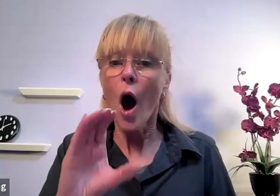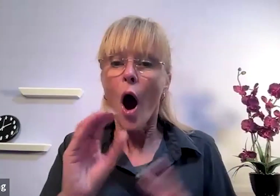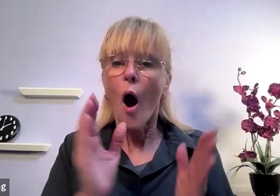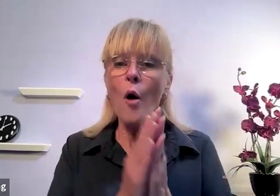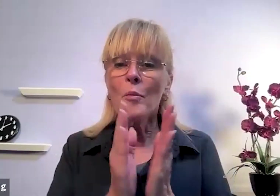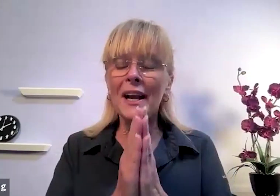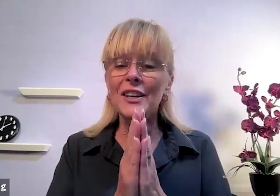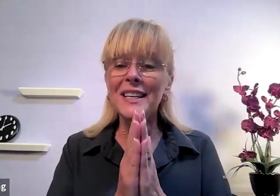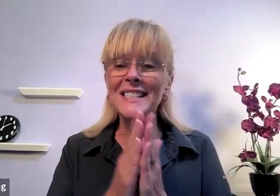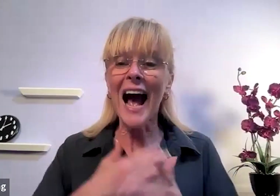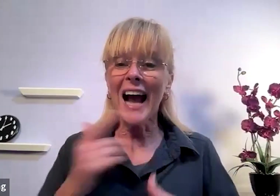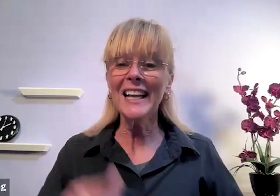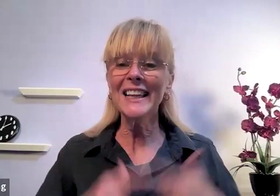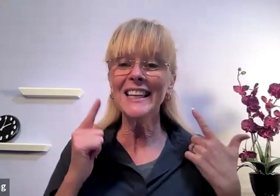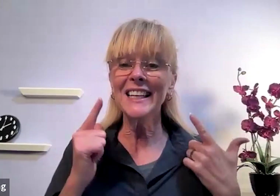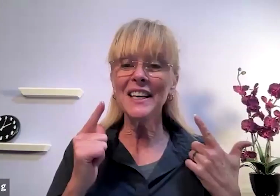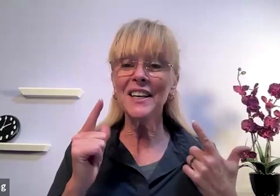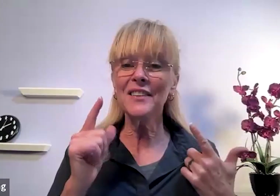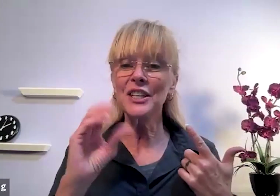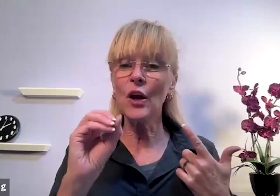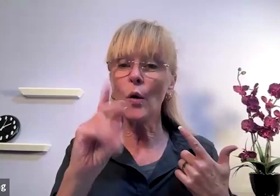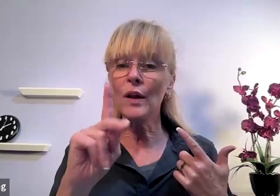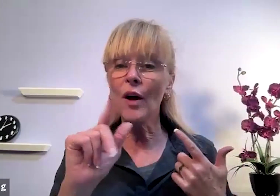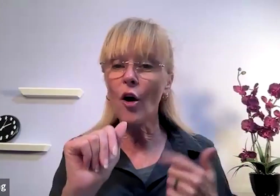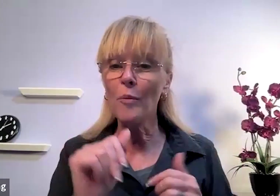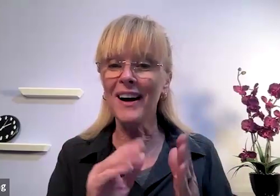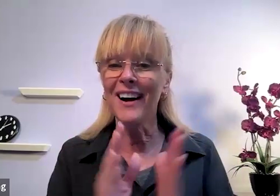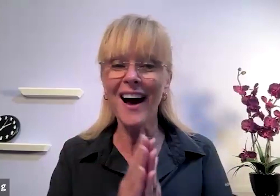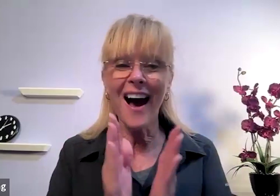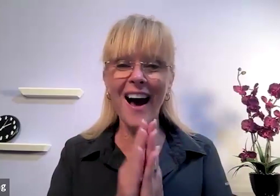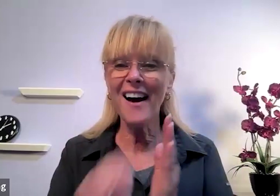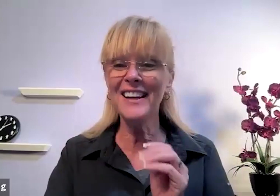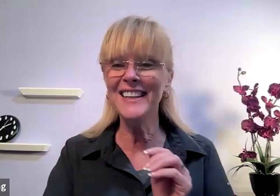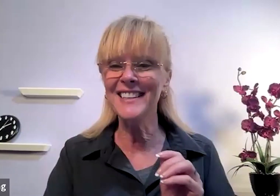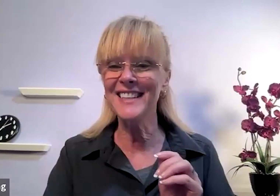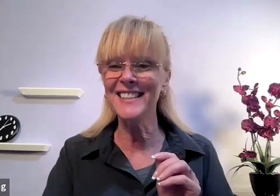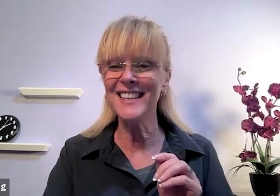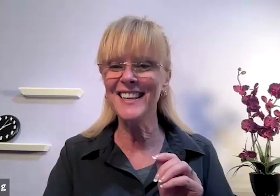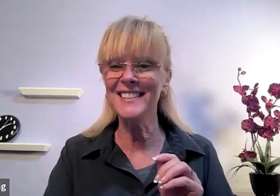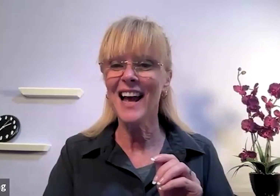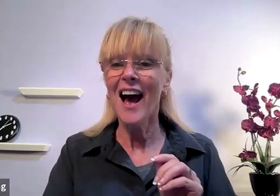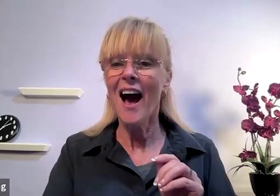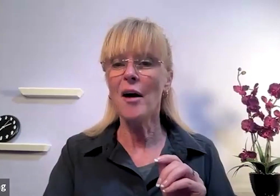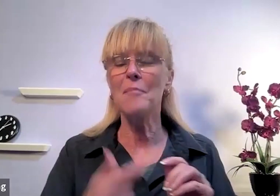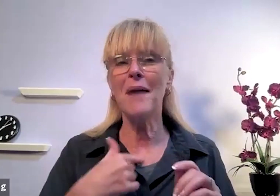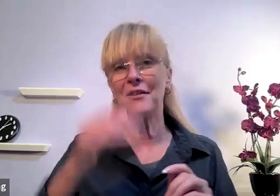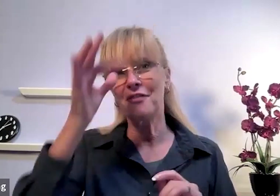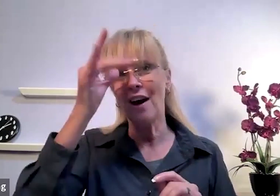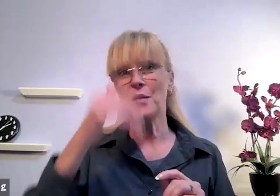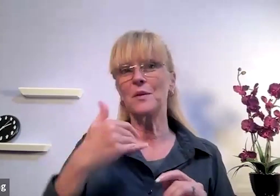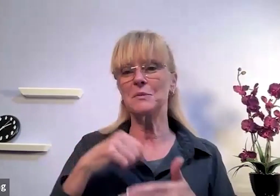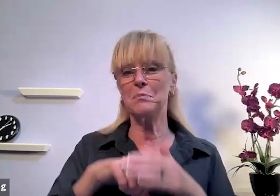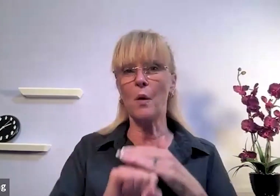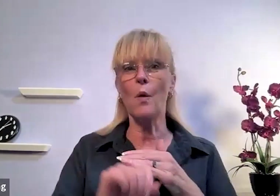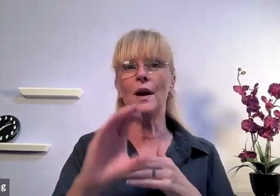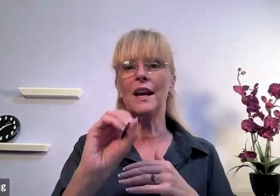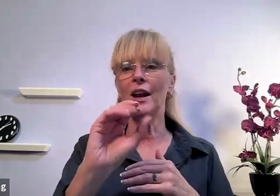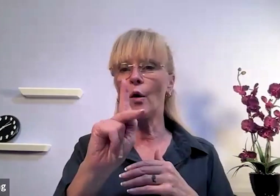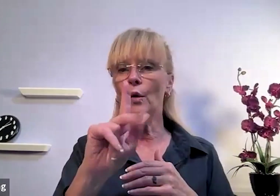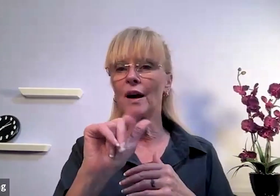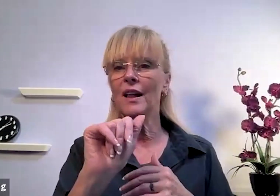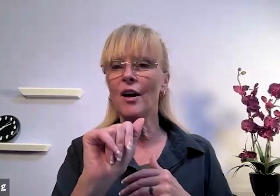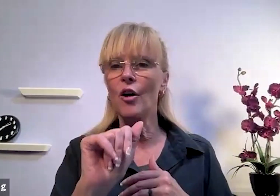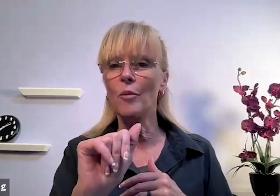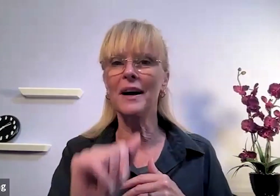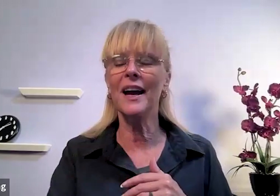are so oh my goodness I lived in Oklahoma ah yes yes yes my father was born